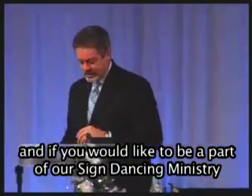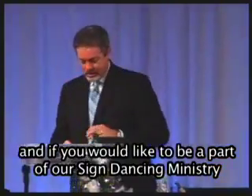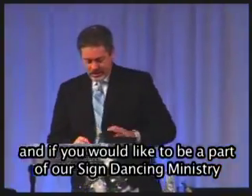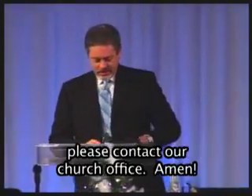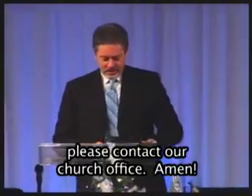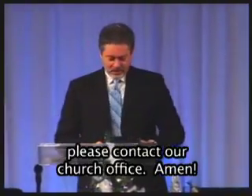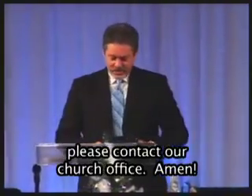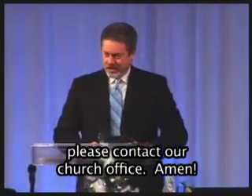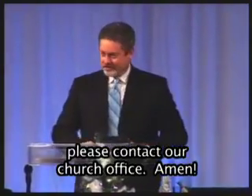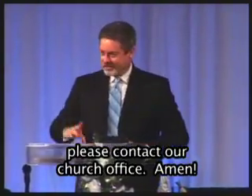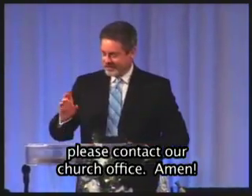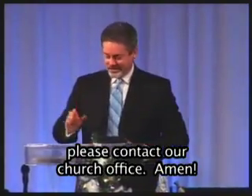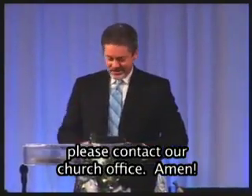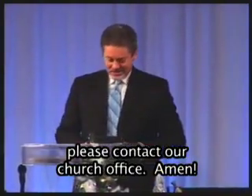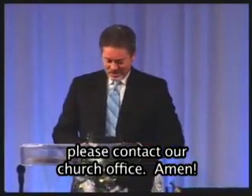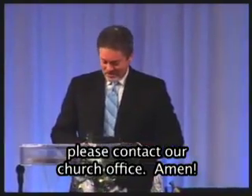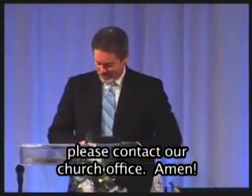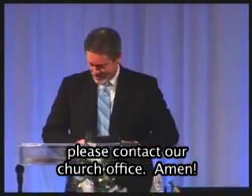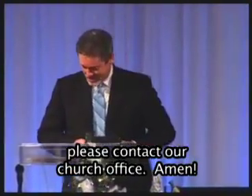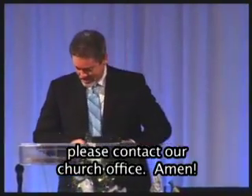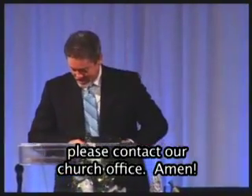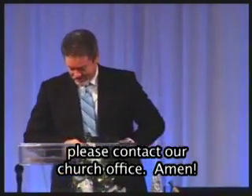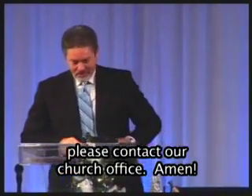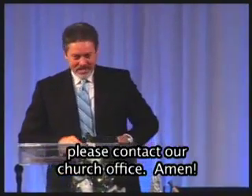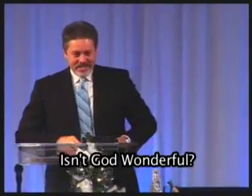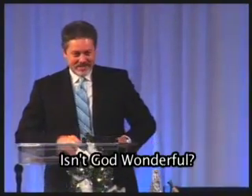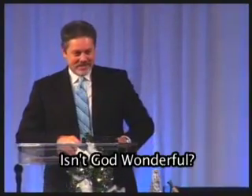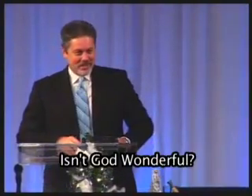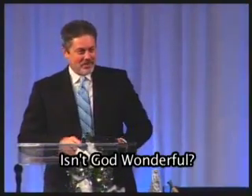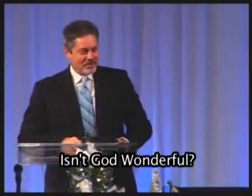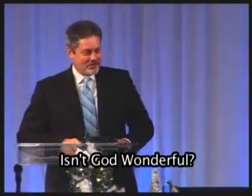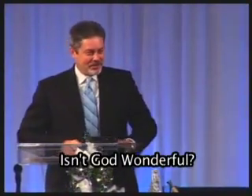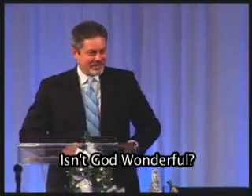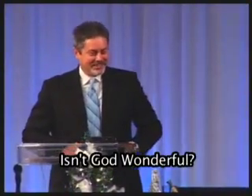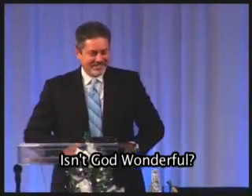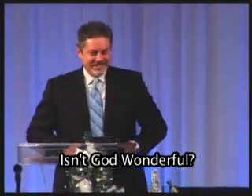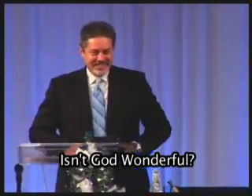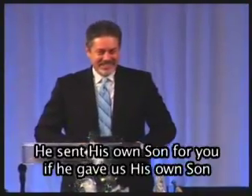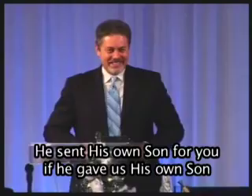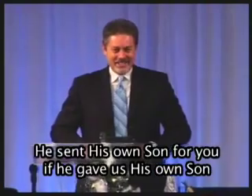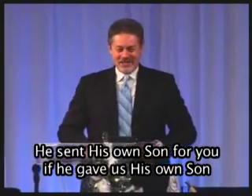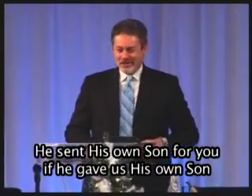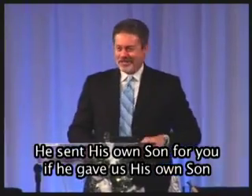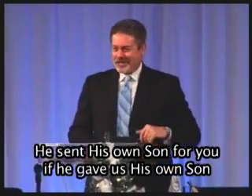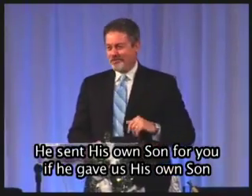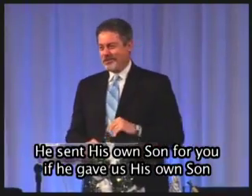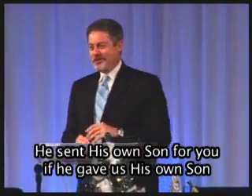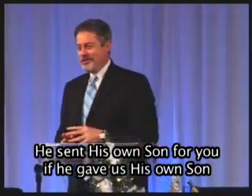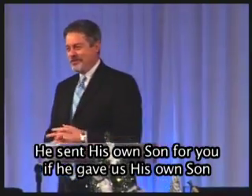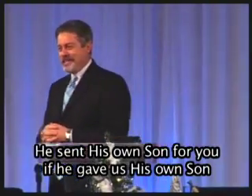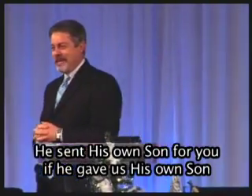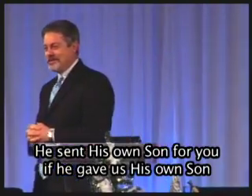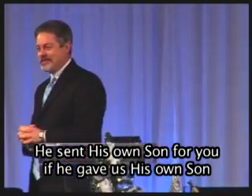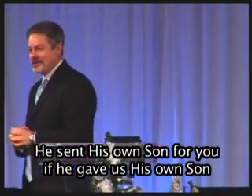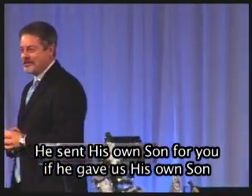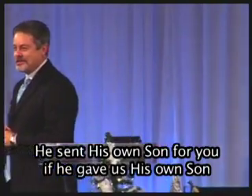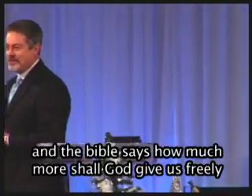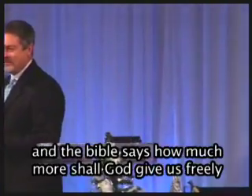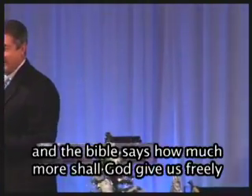check with the office and let them know Amen Isn't God wonderful? He sent His own Son for you If He gave us His own Son, the Bible